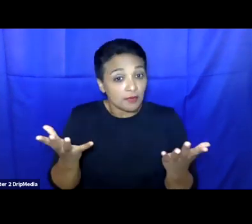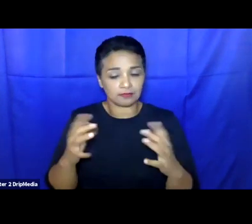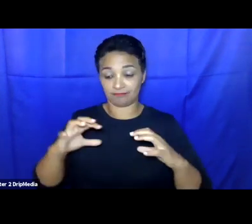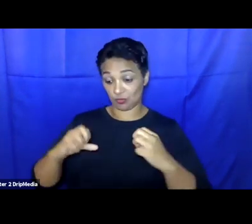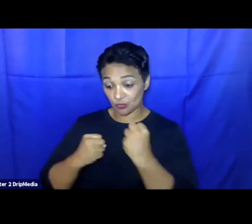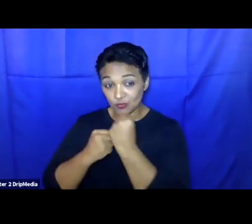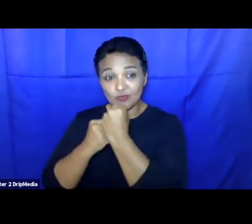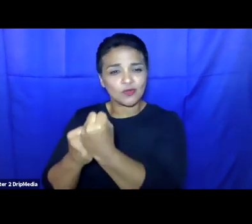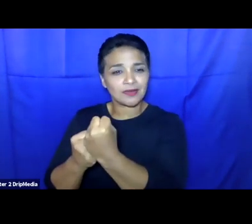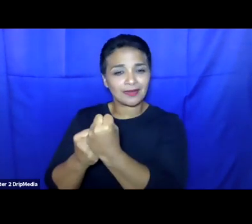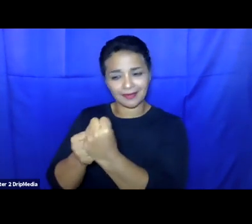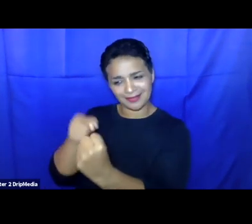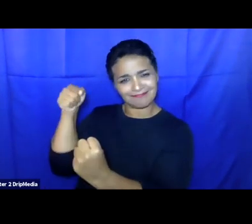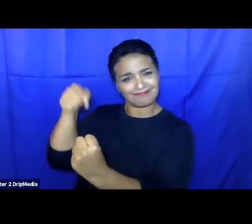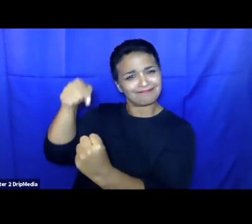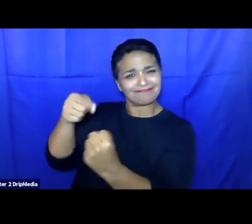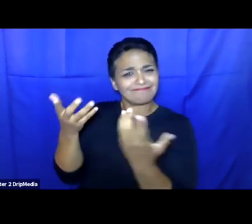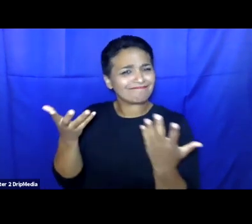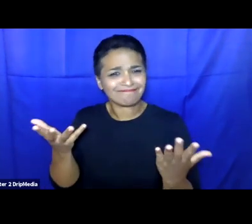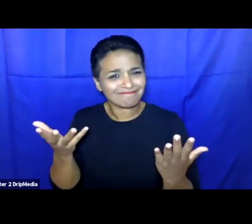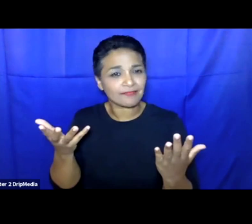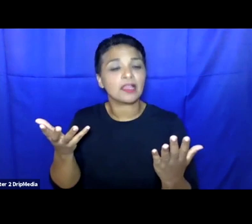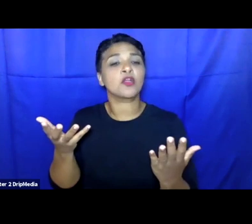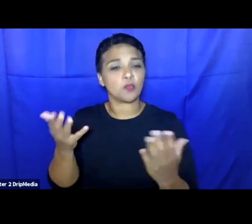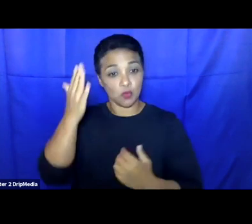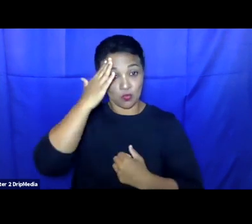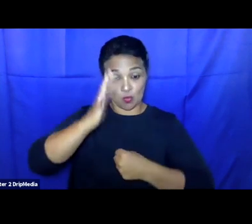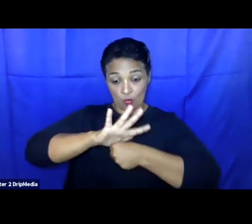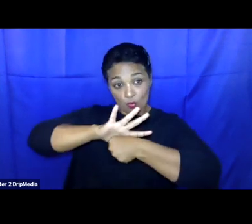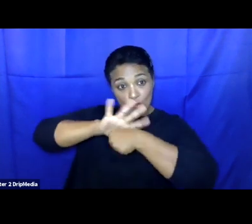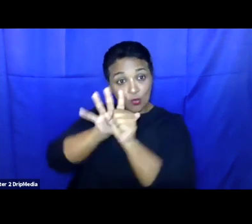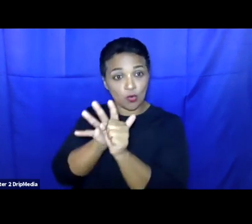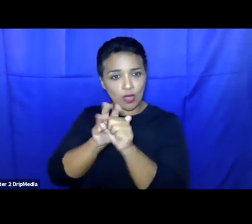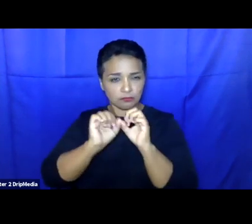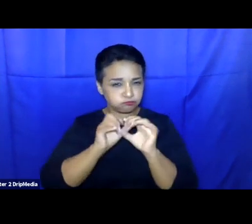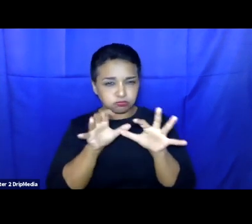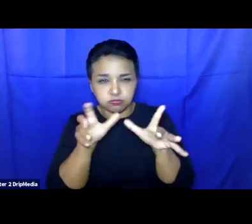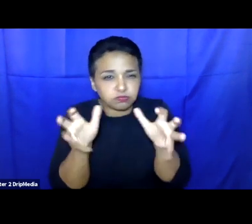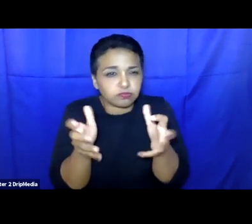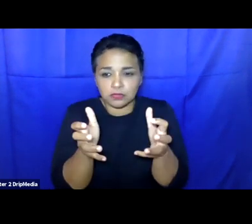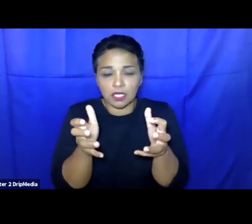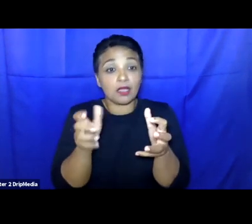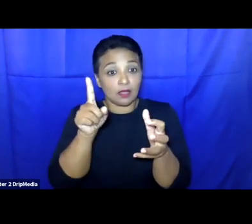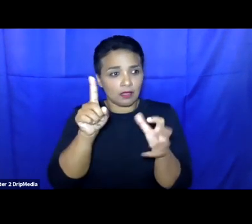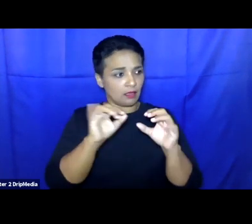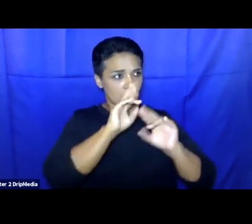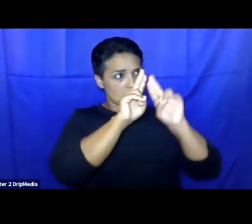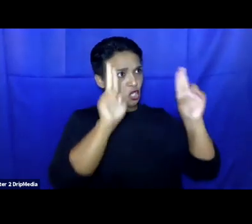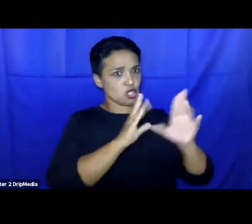itself in the context of COVID has really been resuscitated by the international community. The secretary